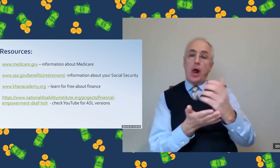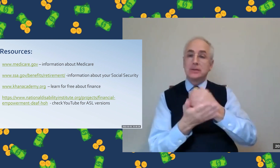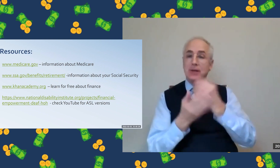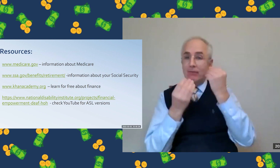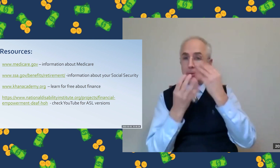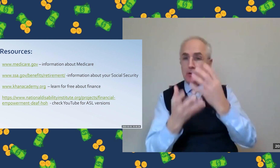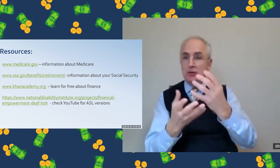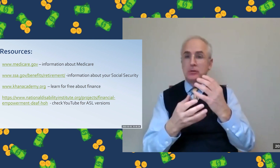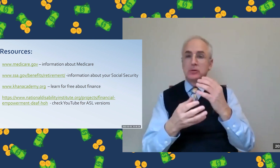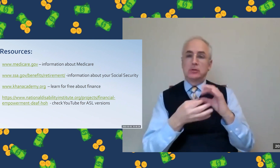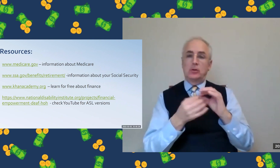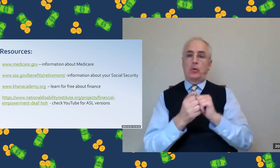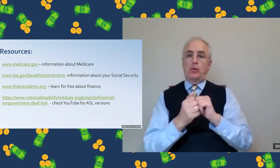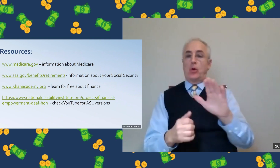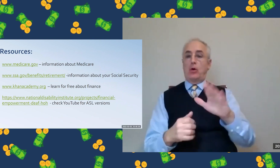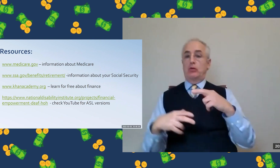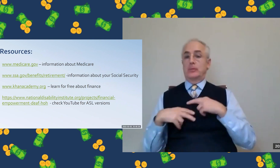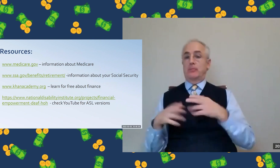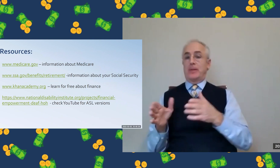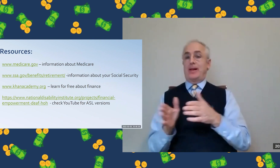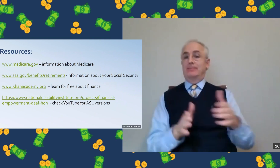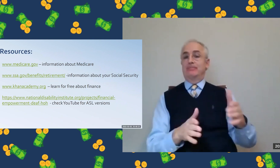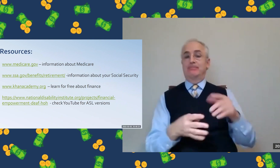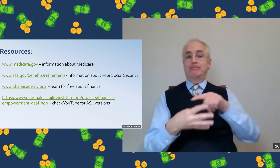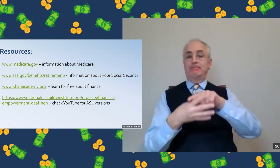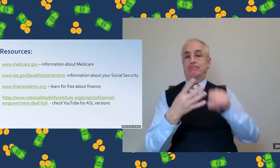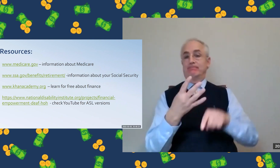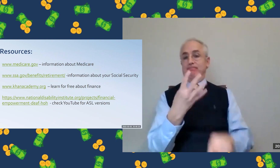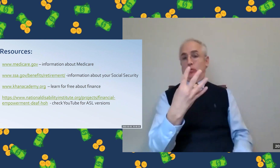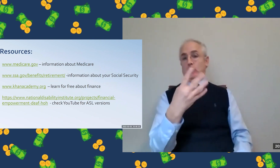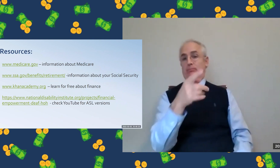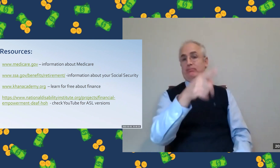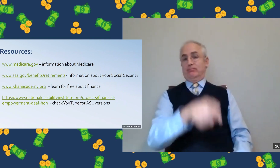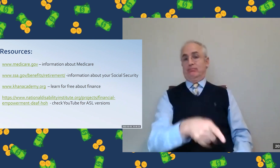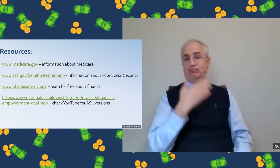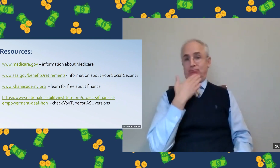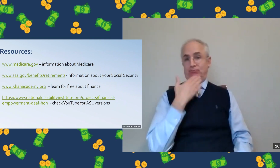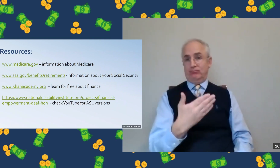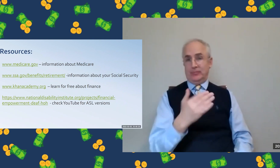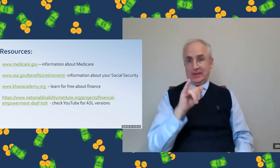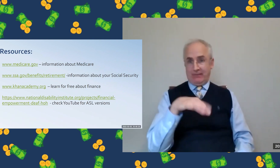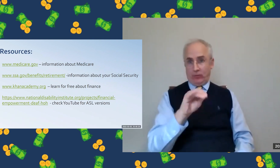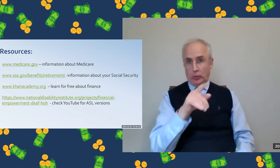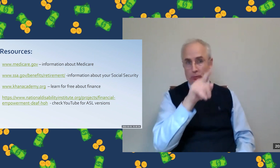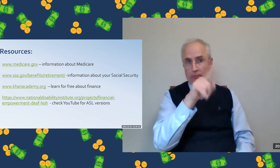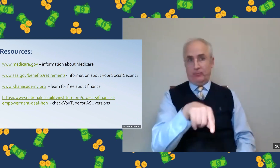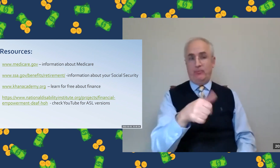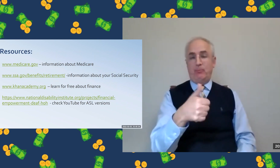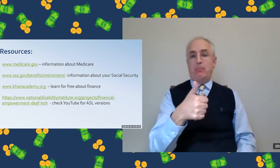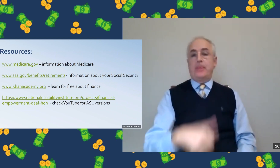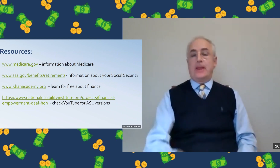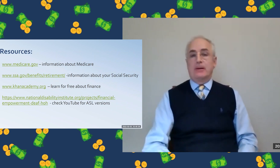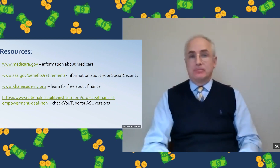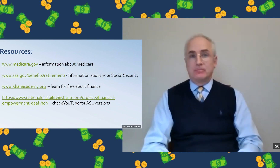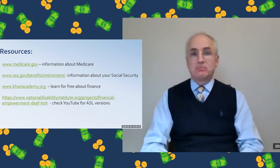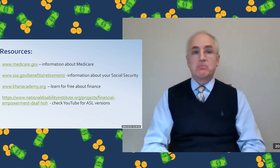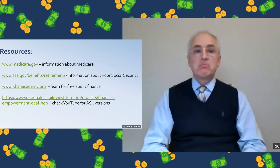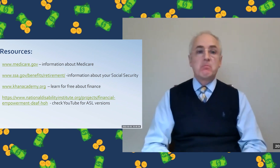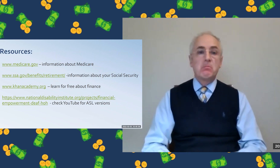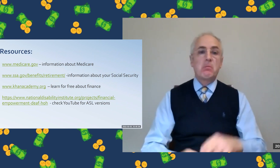learning more and more about the information for your retirement planning. So those are resources